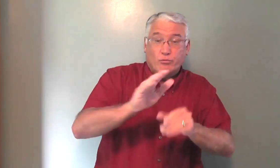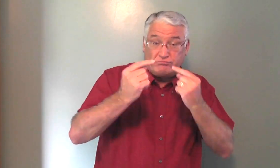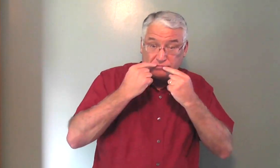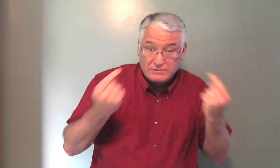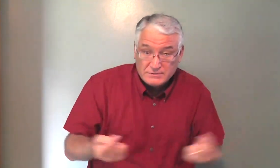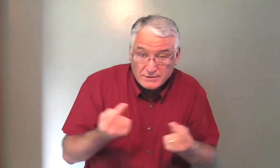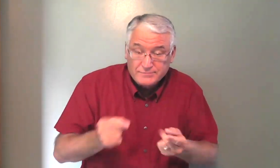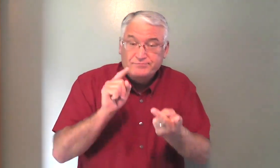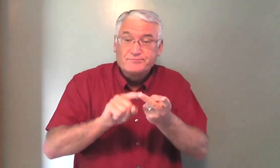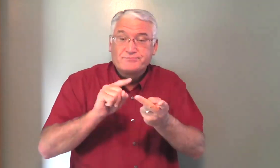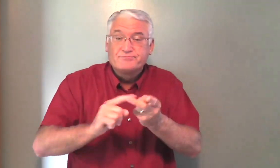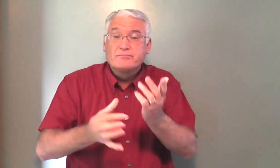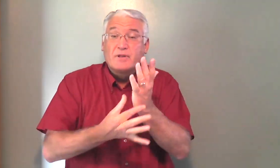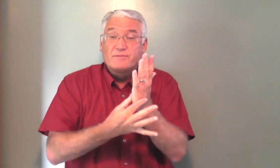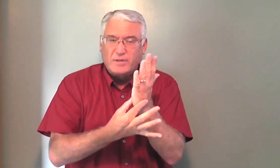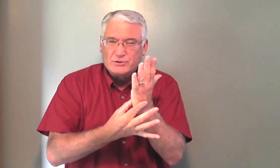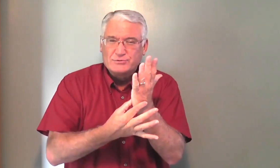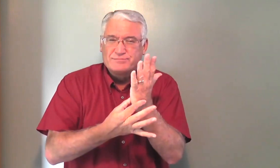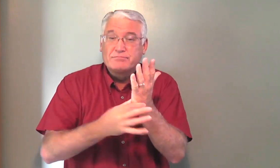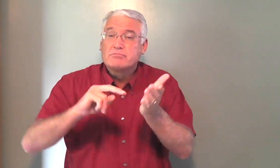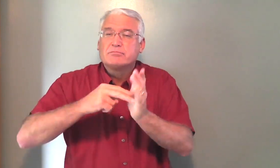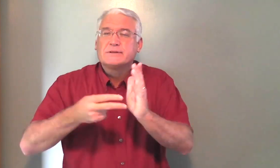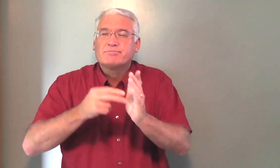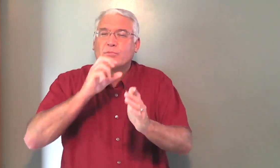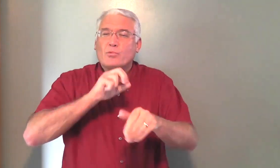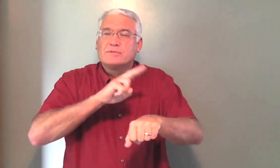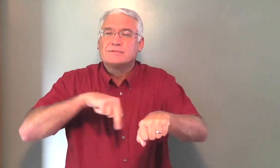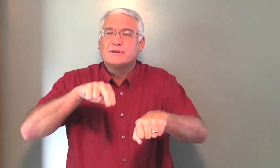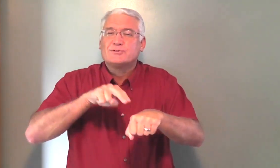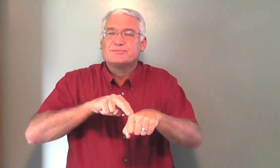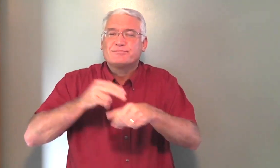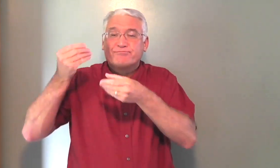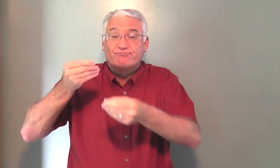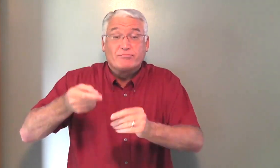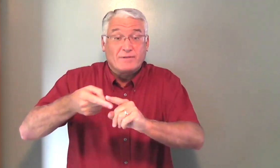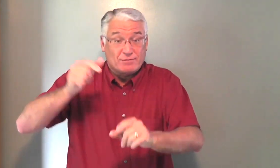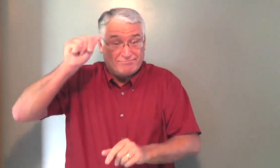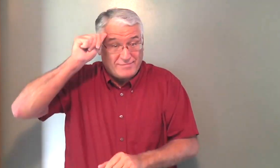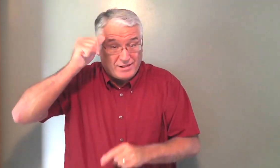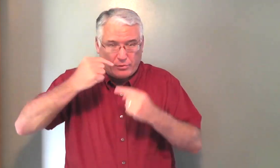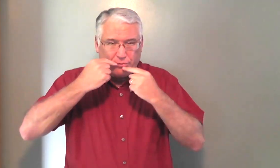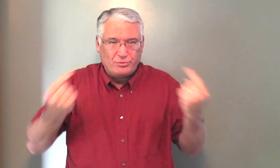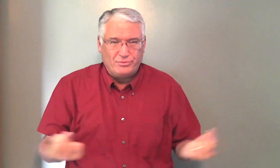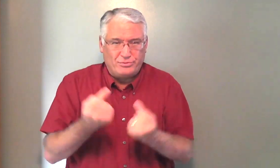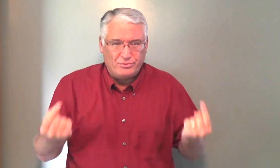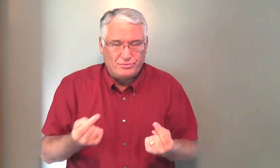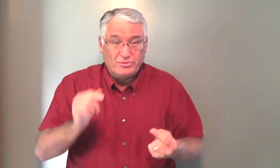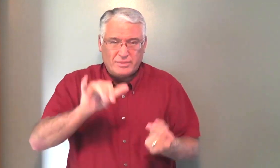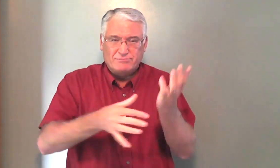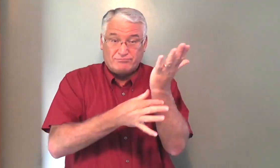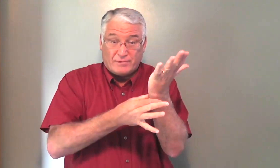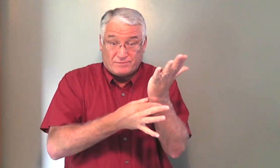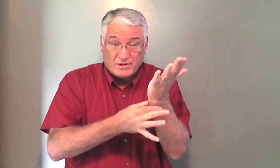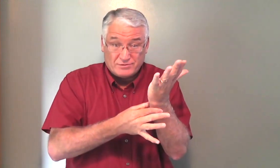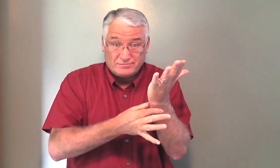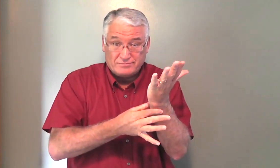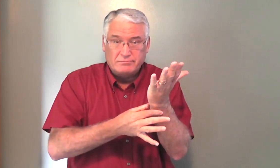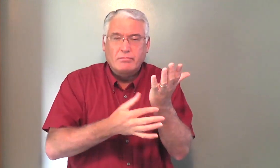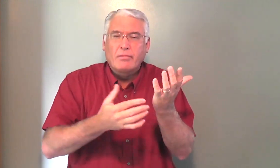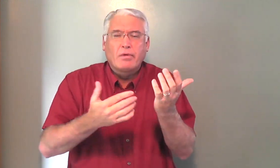were dead in your sins, You were in the flesh. Meaning that your sinful nature was from Adam in sin. That's